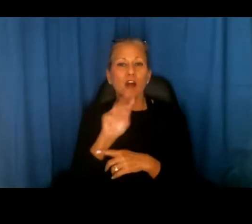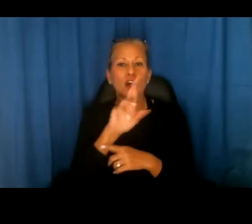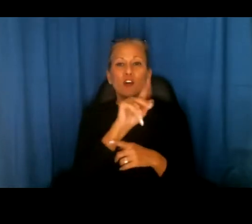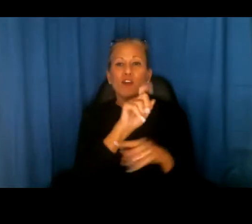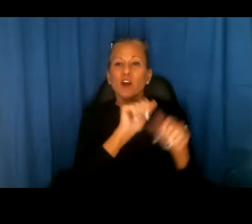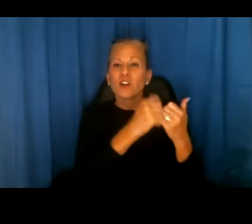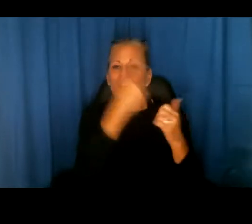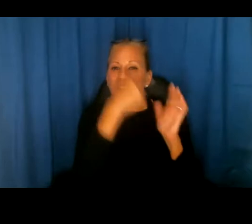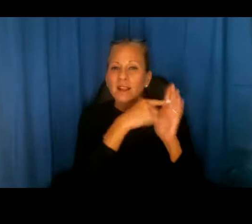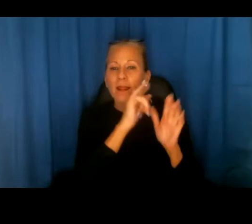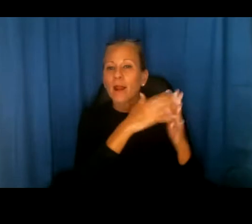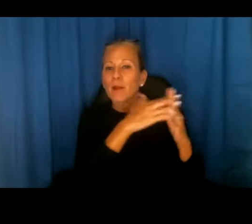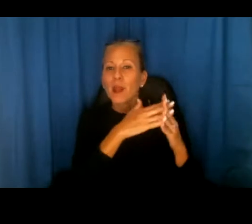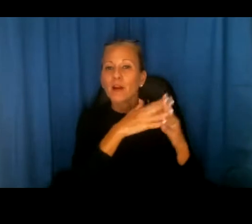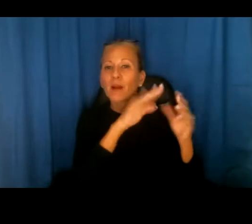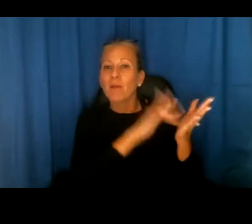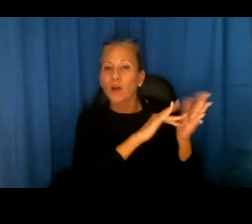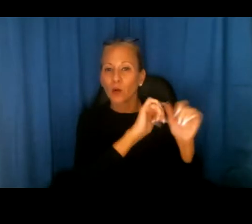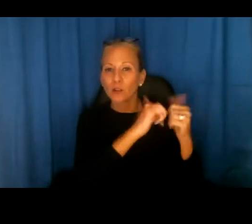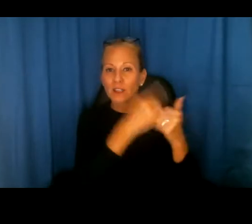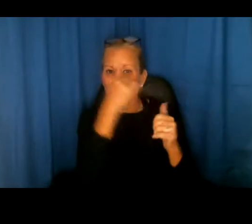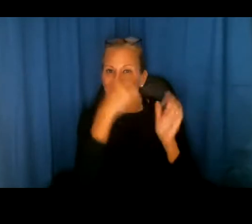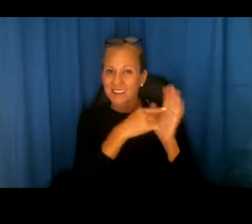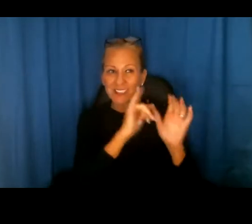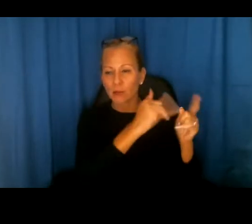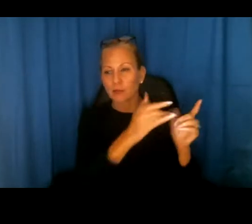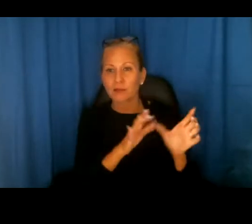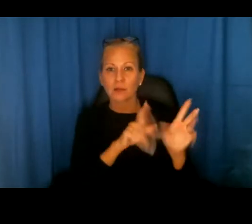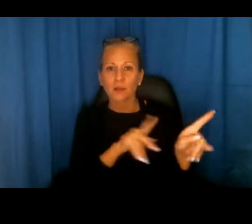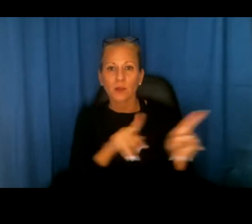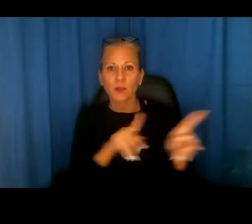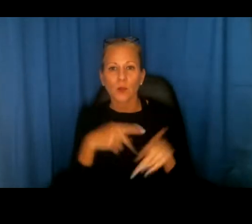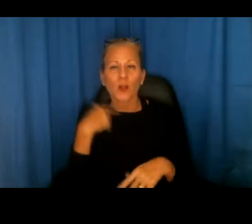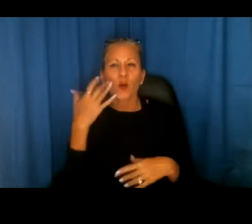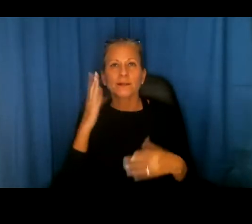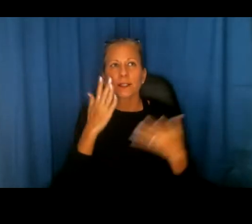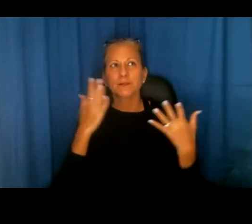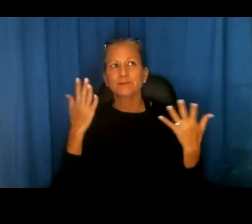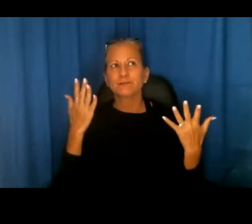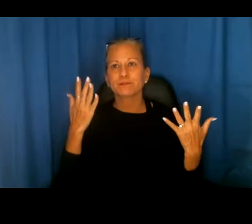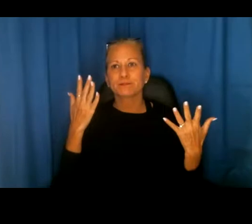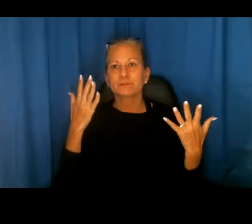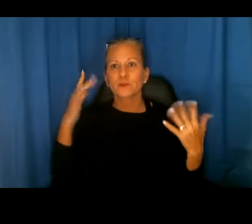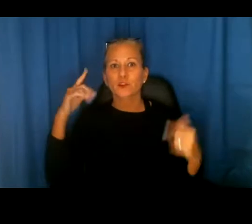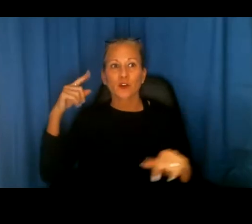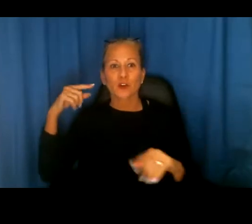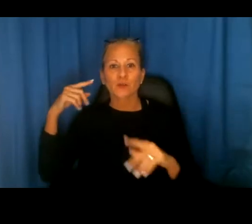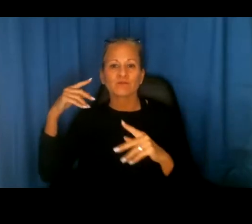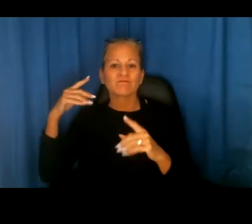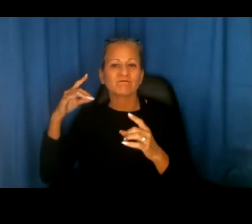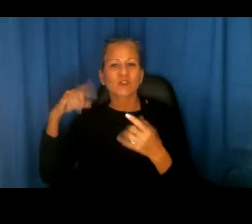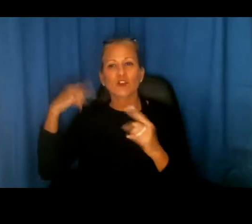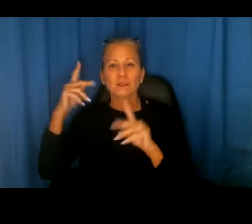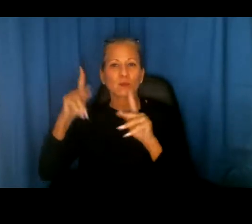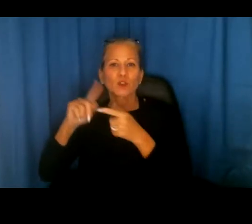like, uh, the American Medical Association, we don't want quats out there claiming to be part of our profession when,